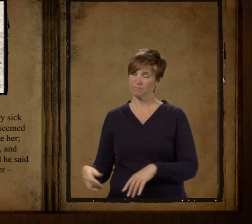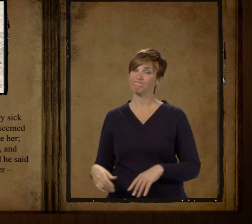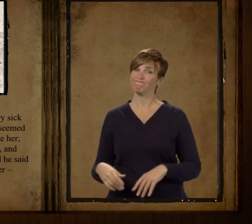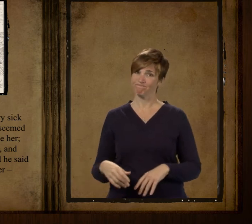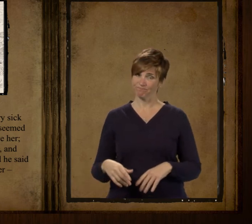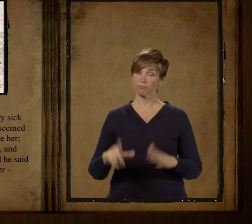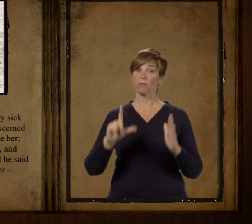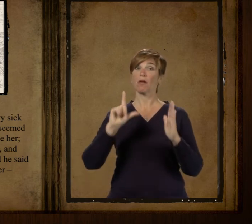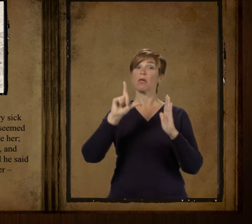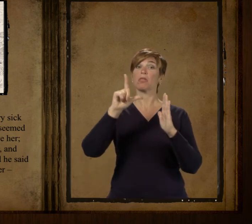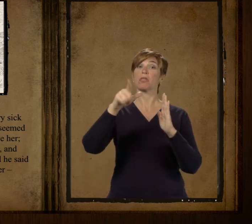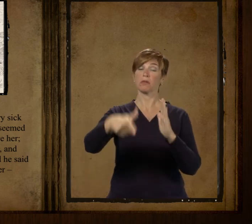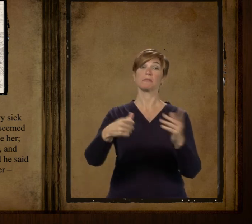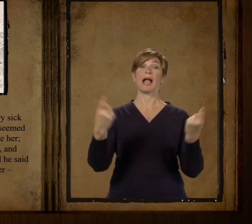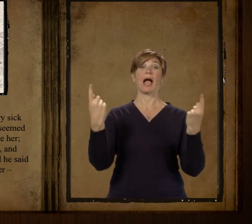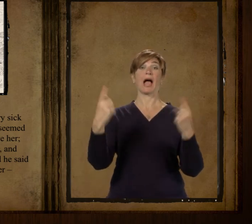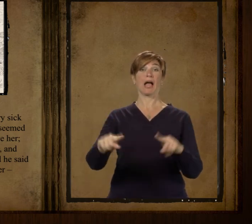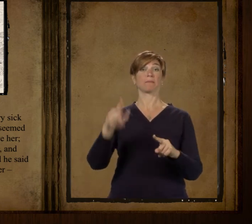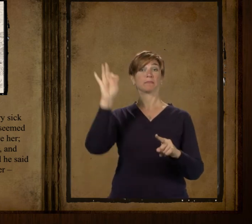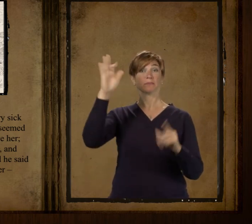and he said she was considerable better